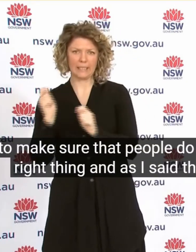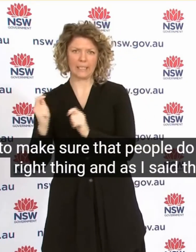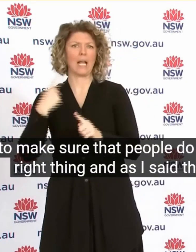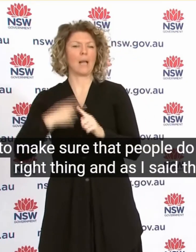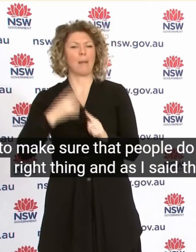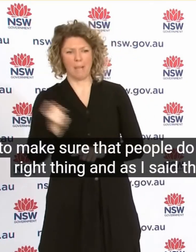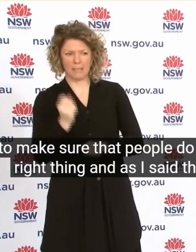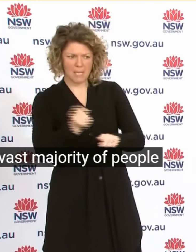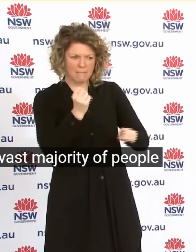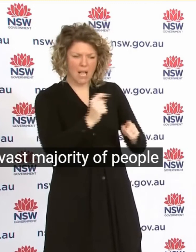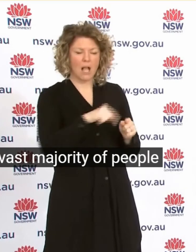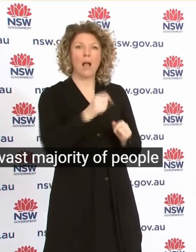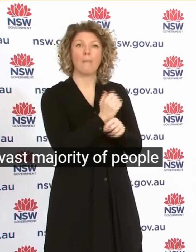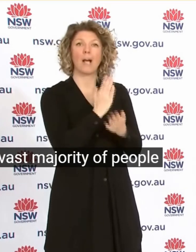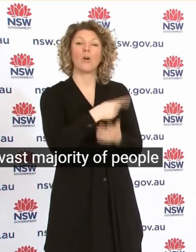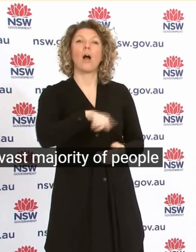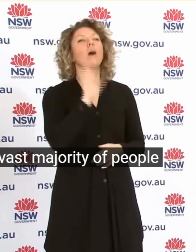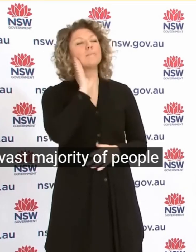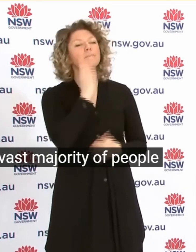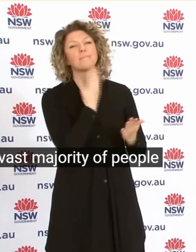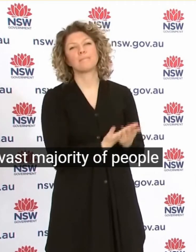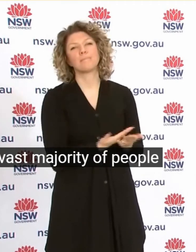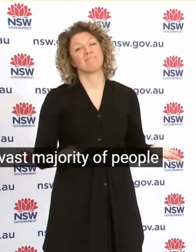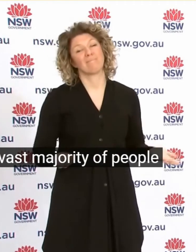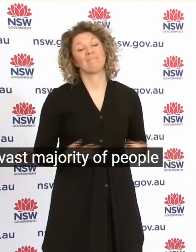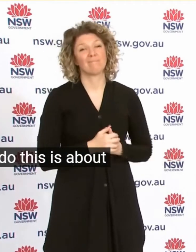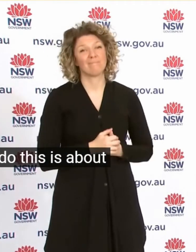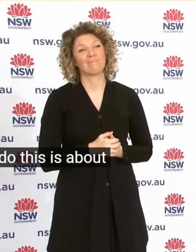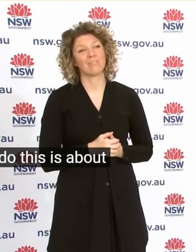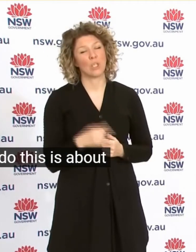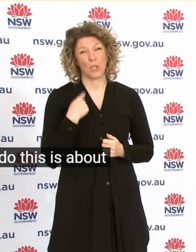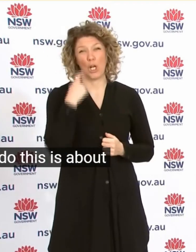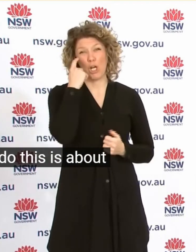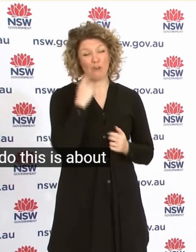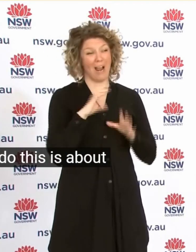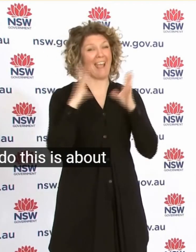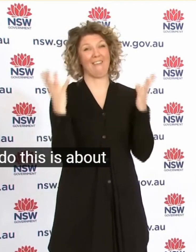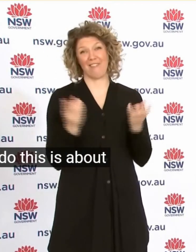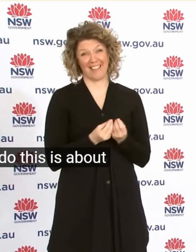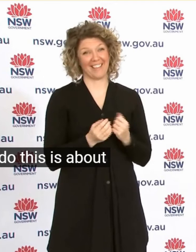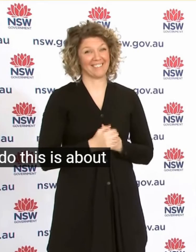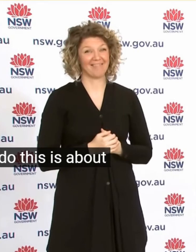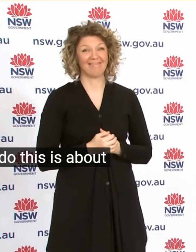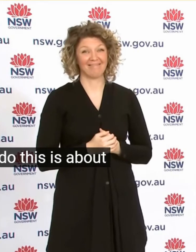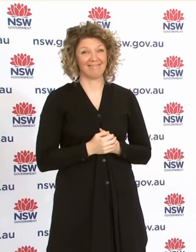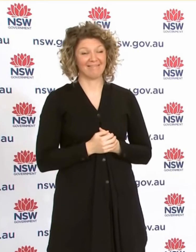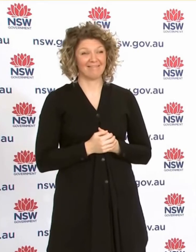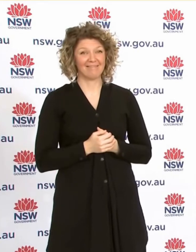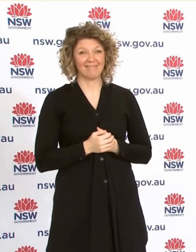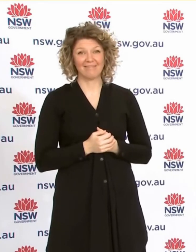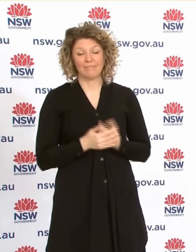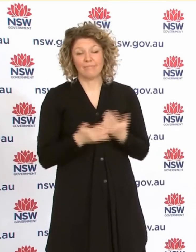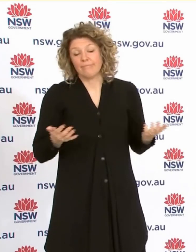Do The Right Thing And As I Said The Vast Majority Of People Do This Is About Doing Everything We Can For Those People That May Be